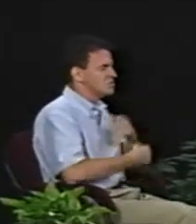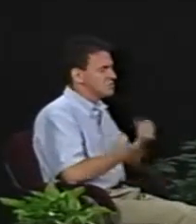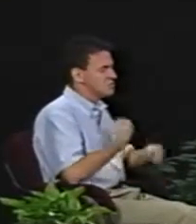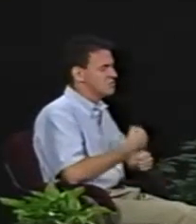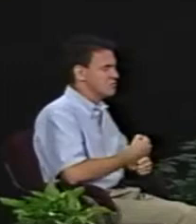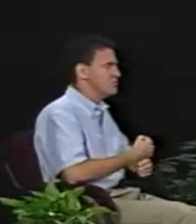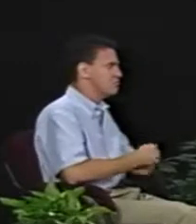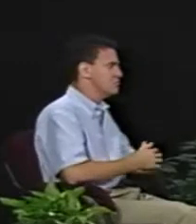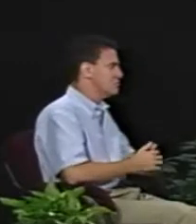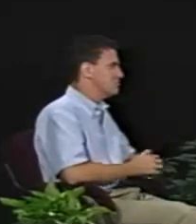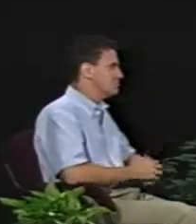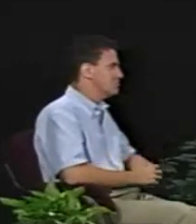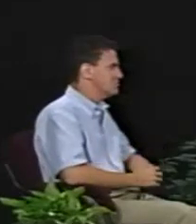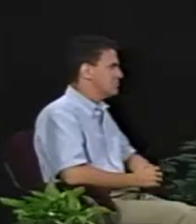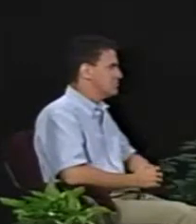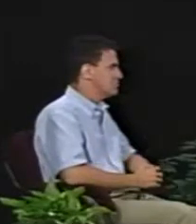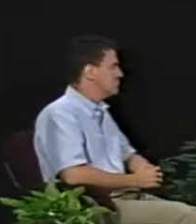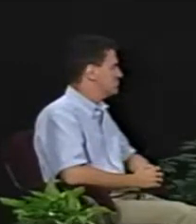I would say roughly three years. Three years.